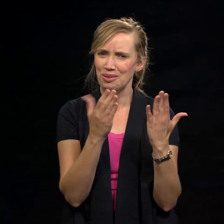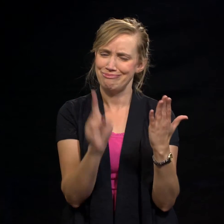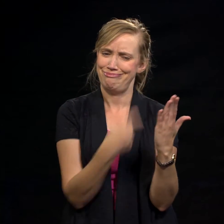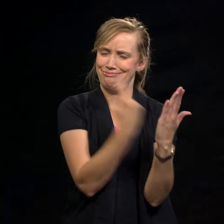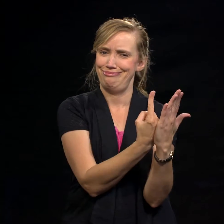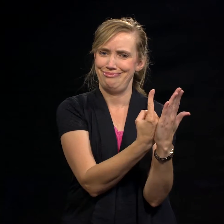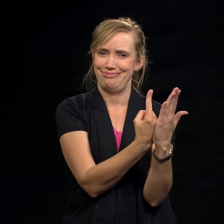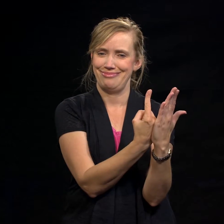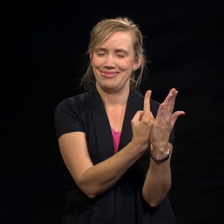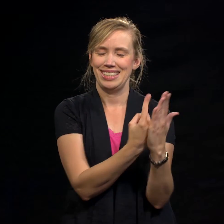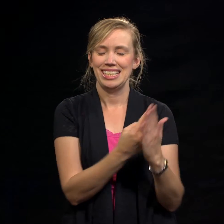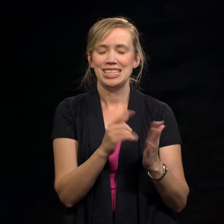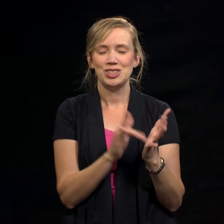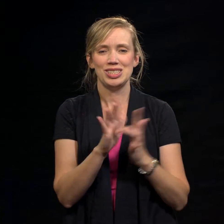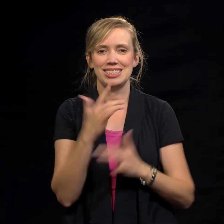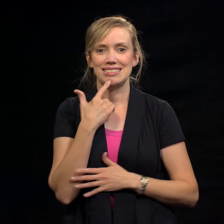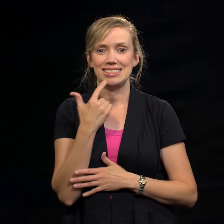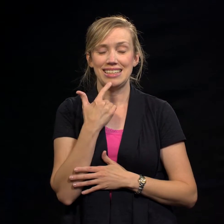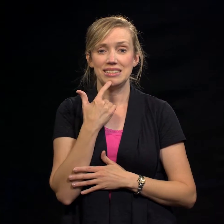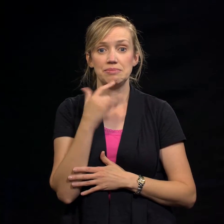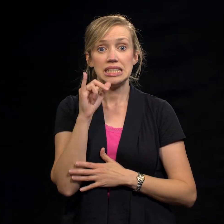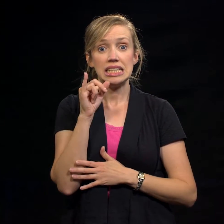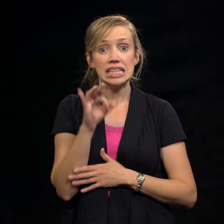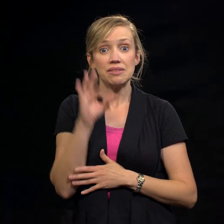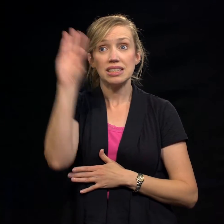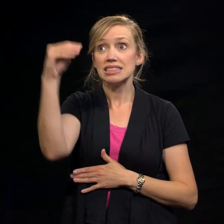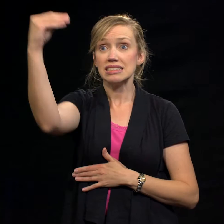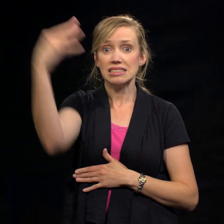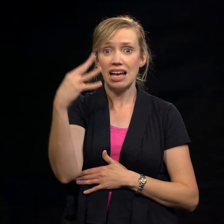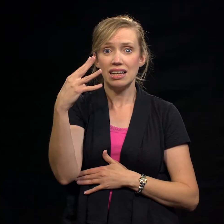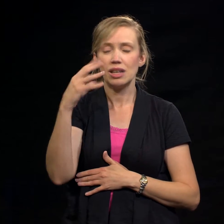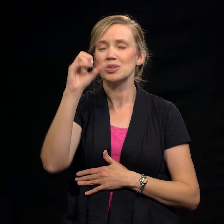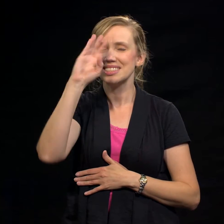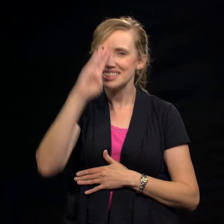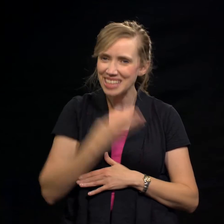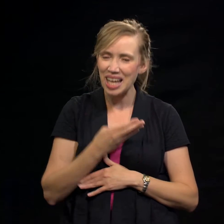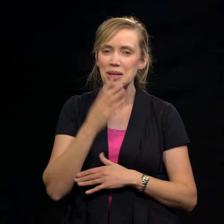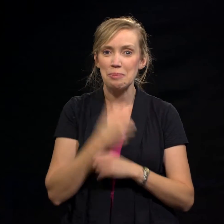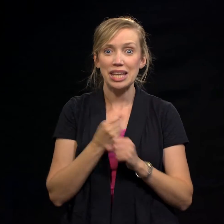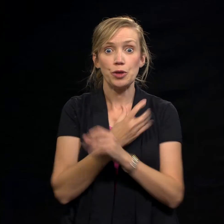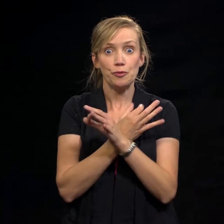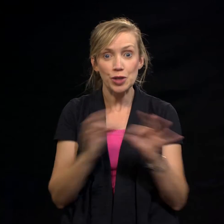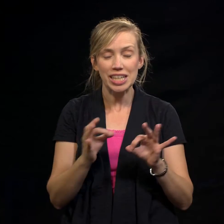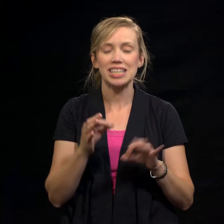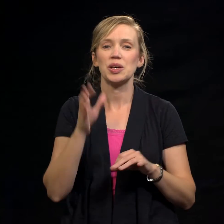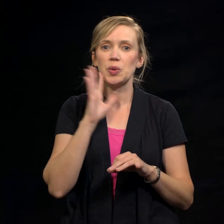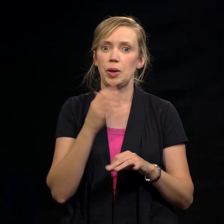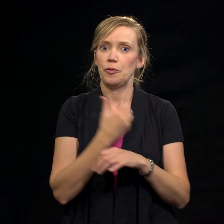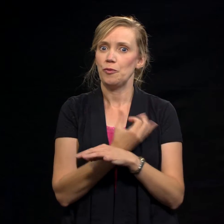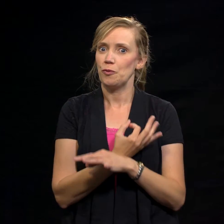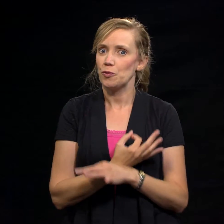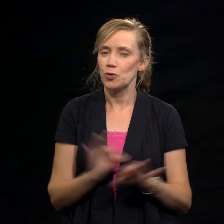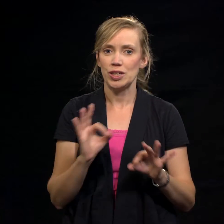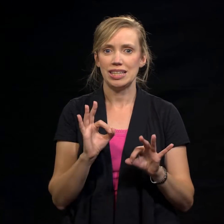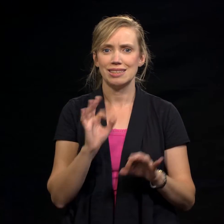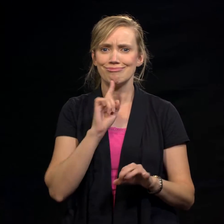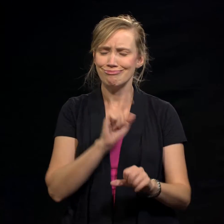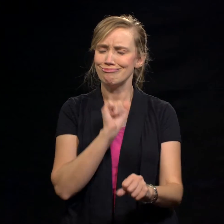Jesus said in John 8 and verse 36, If the Son therefore shall make you free, you shall be free indeed. Freedom,